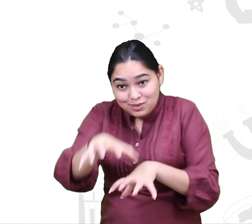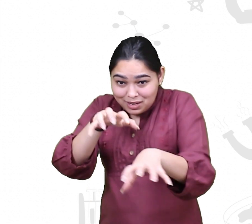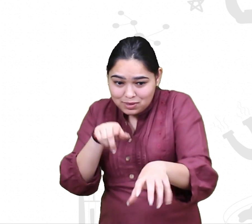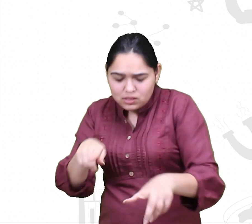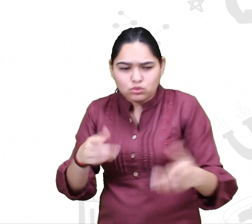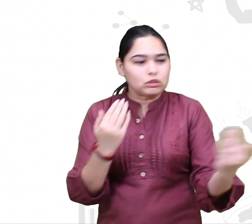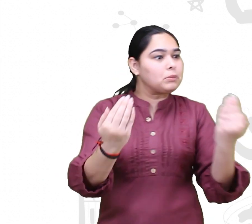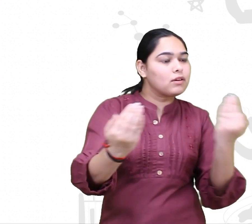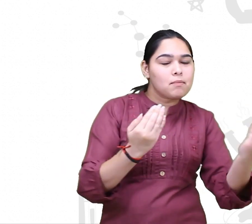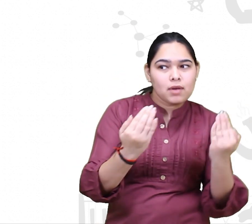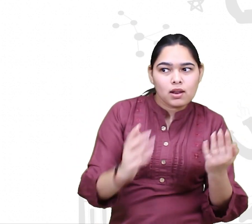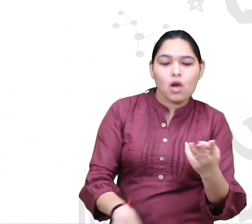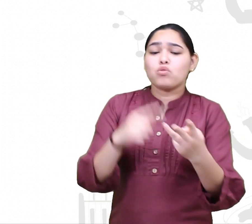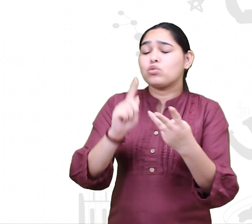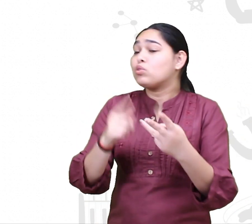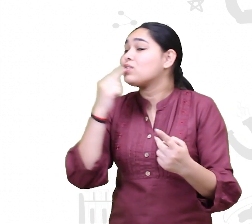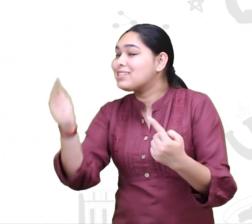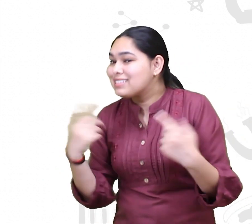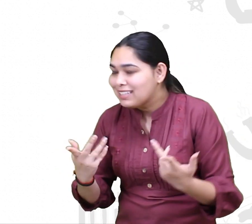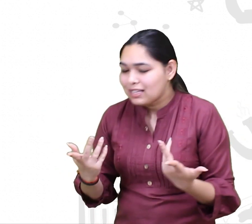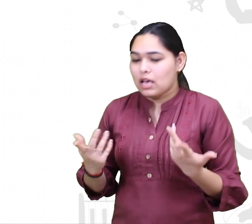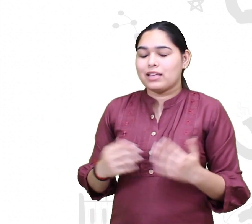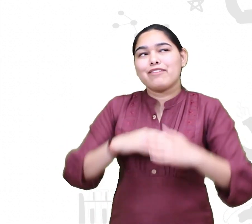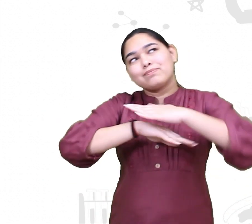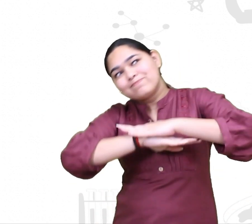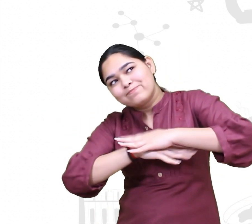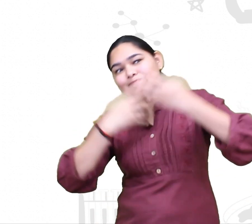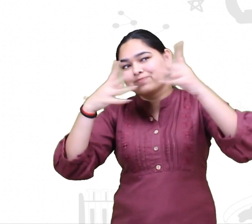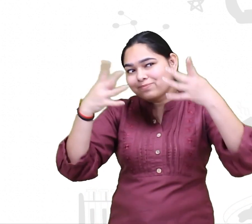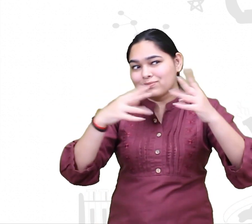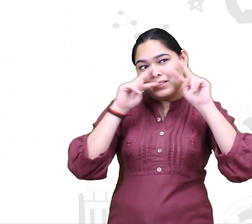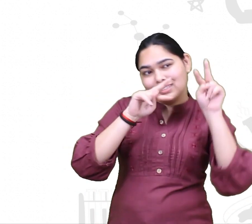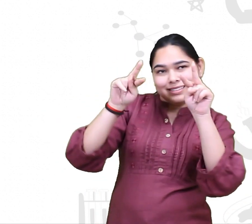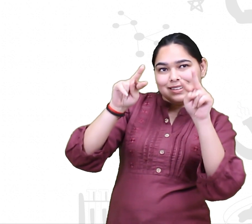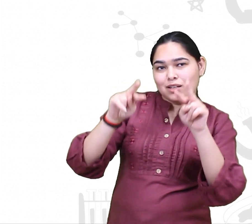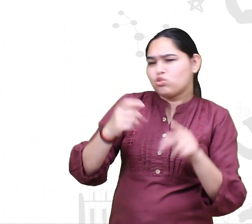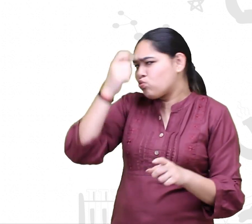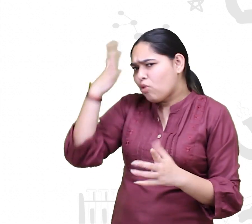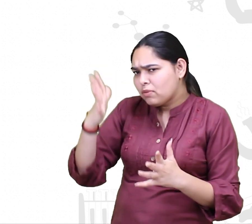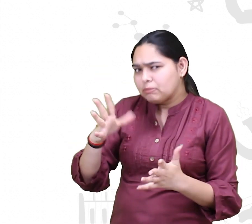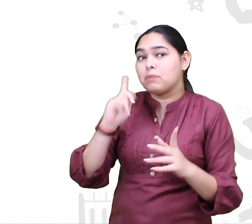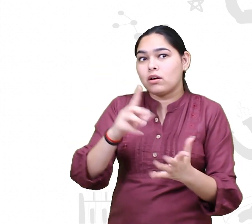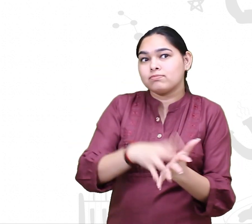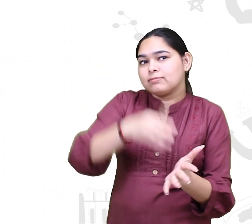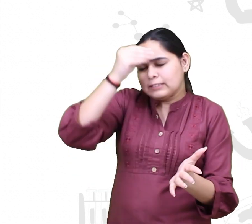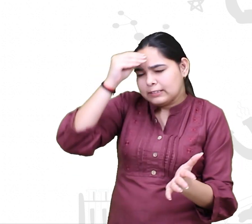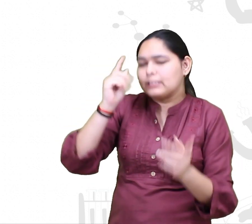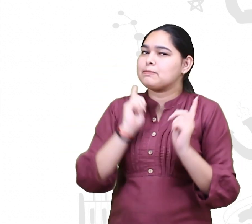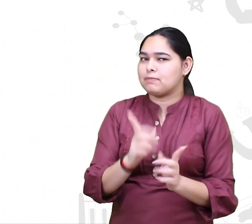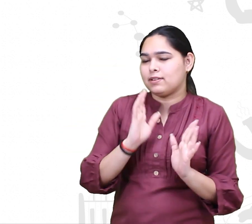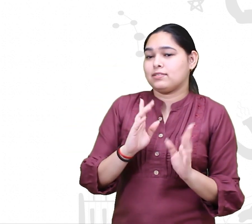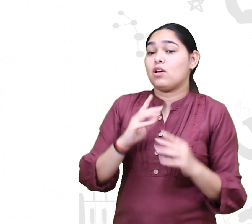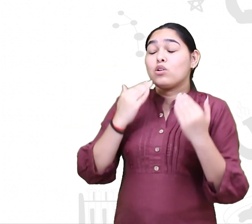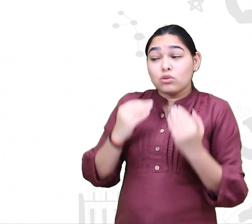gazing out of the window once in a while. But listeners, what we know about animals' innate behaviors might change